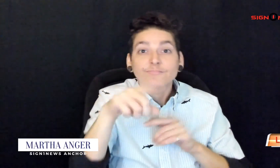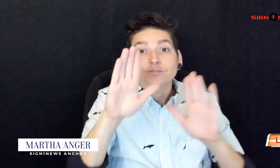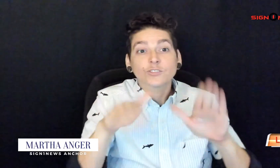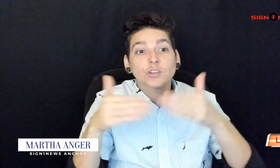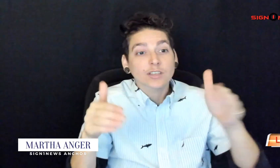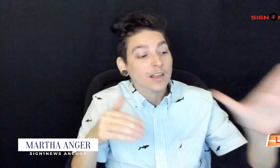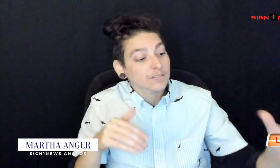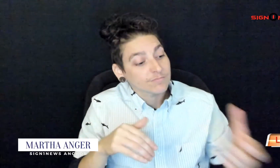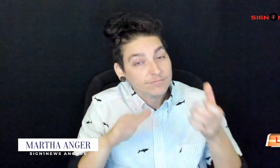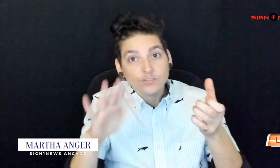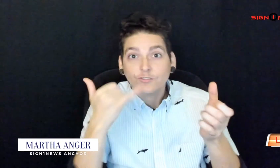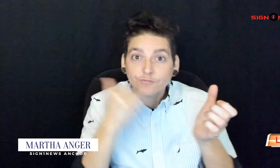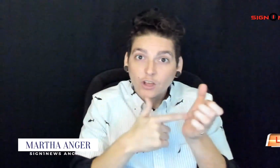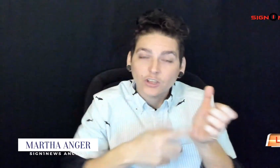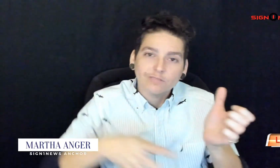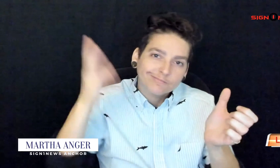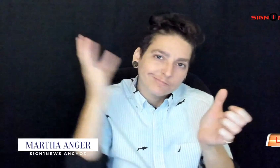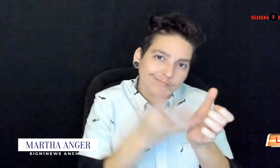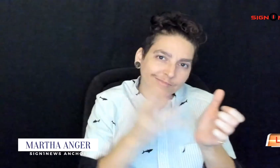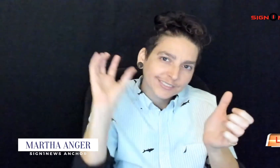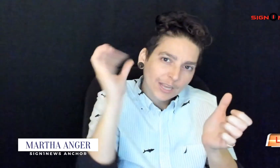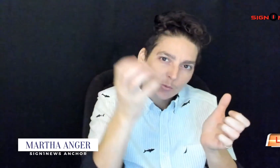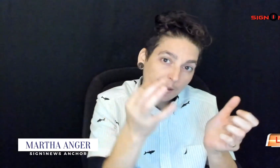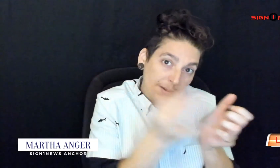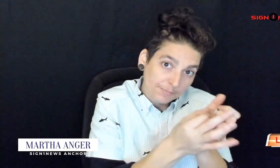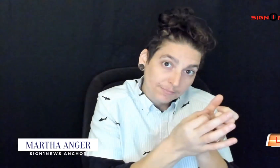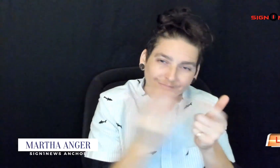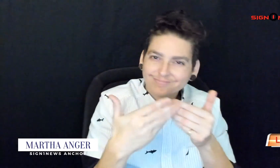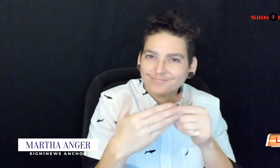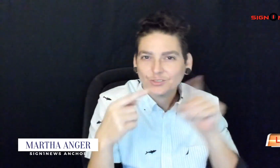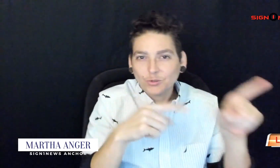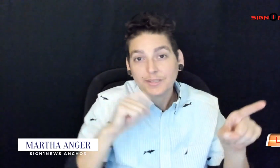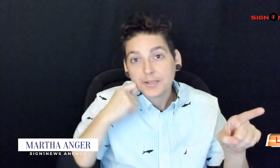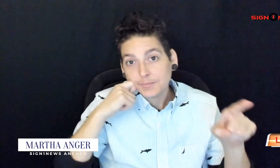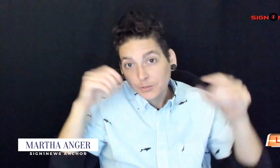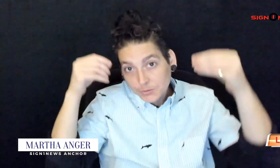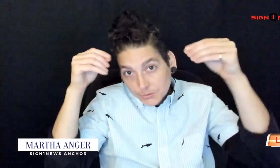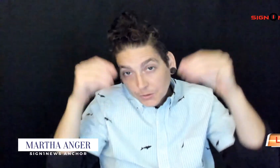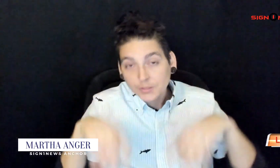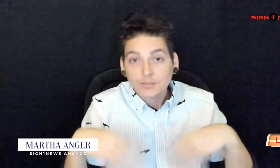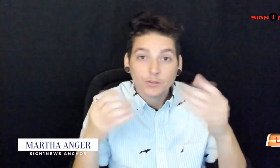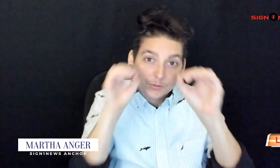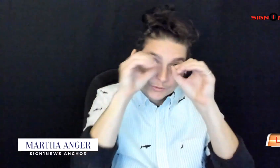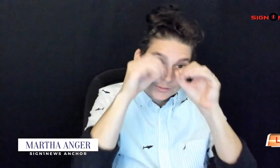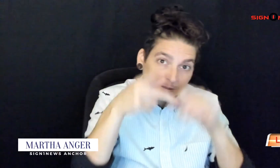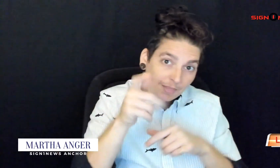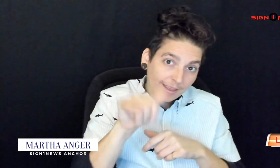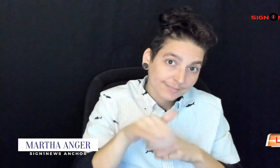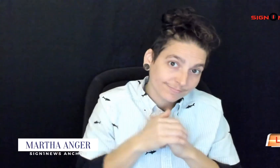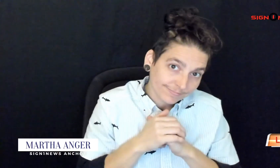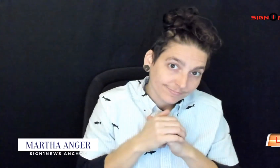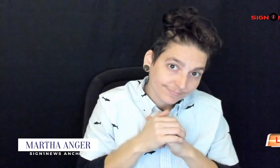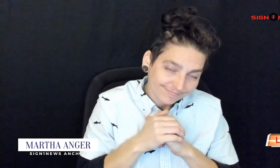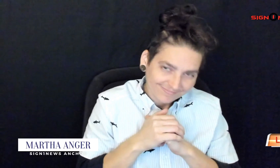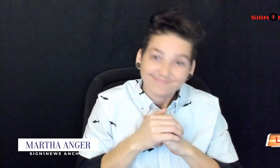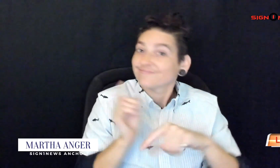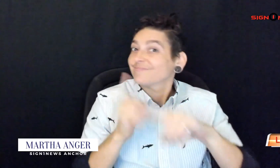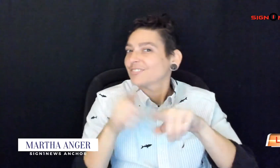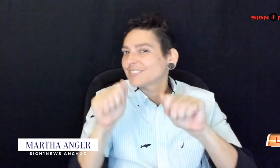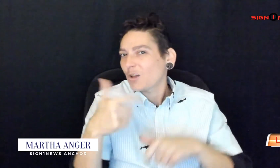You can download the Sign One News app by heading to the App Store or Google Play Store on your smartphone. And you can also watch